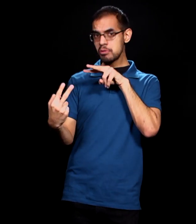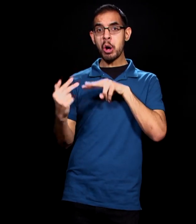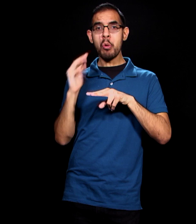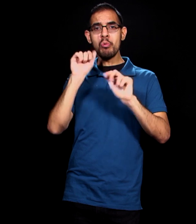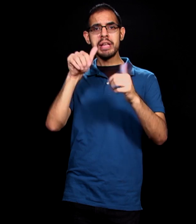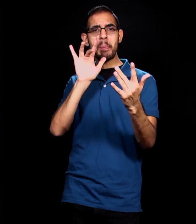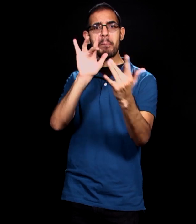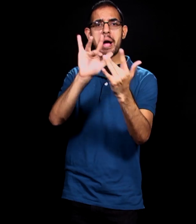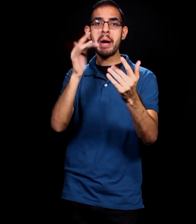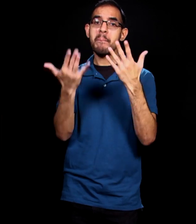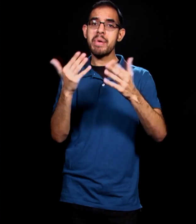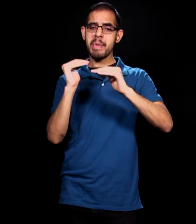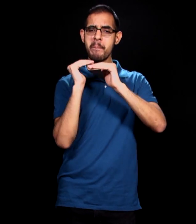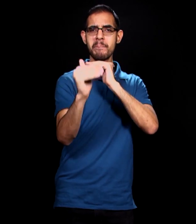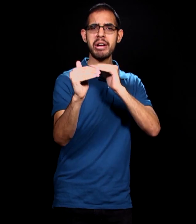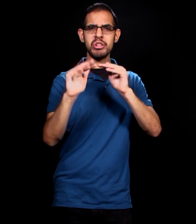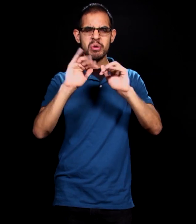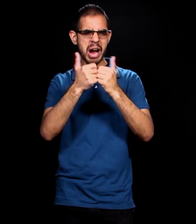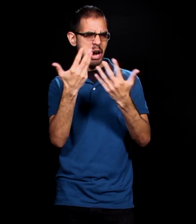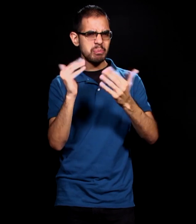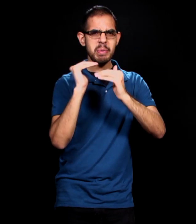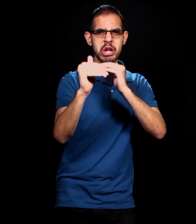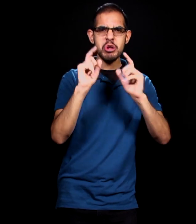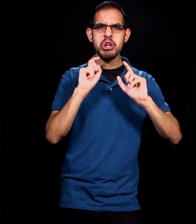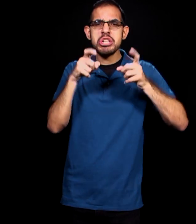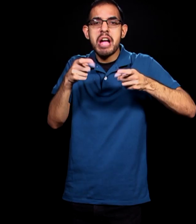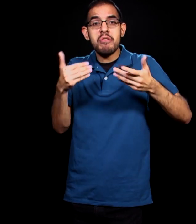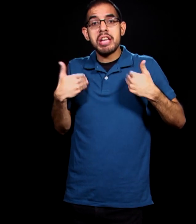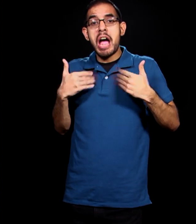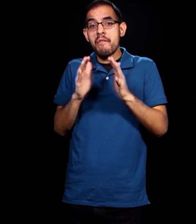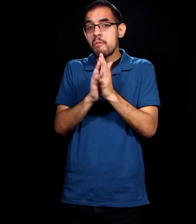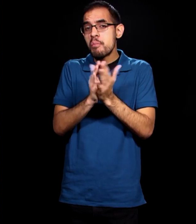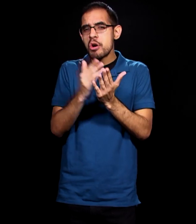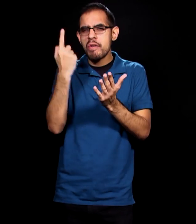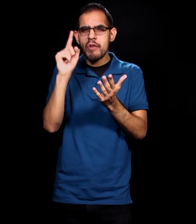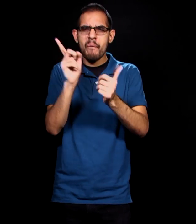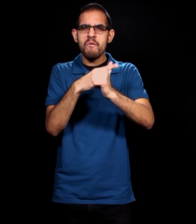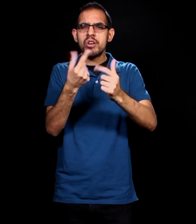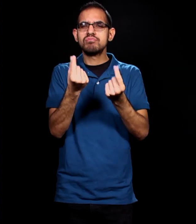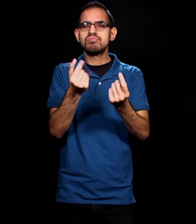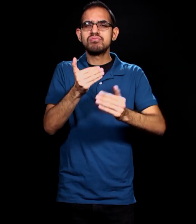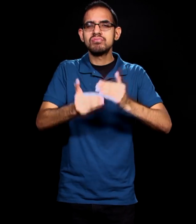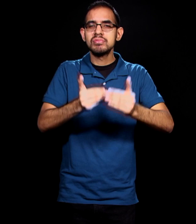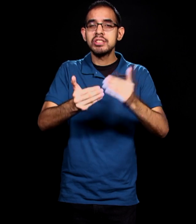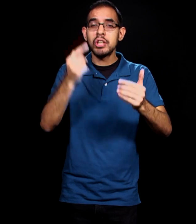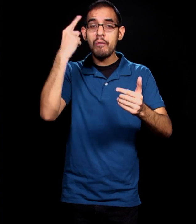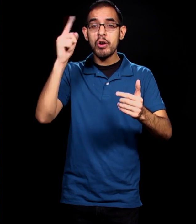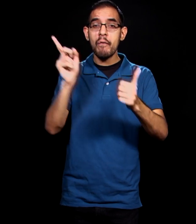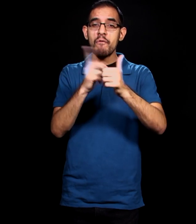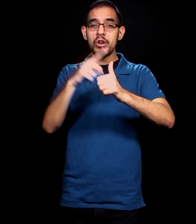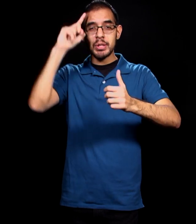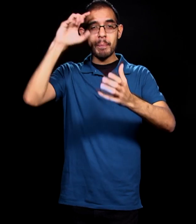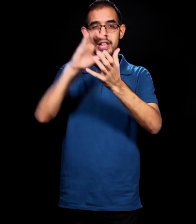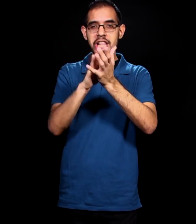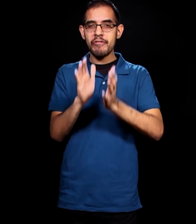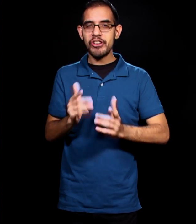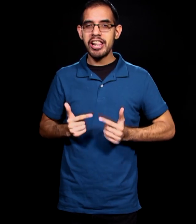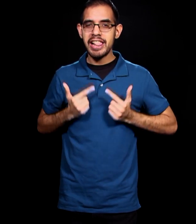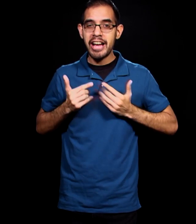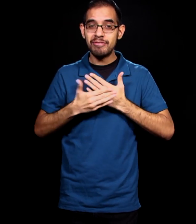you a gift, try to find a way to get it to you. We've got a book for you that's some first steps of a new believer's life. We want to encourage you, but we've got to know you made